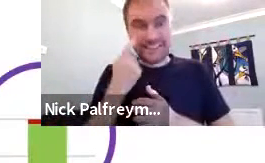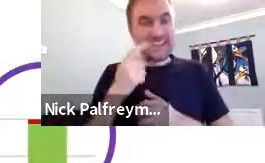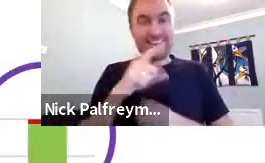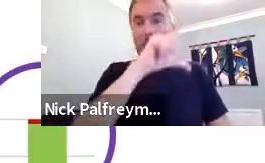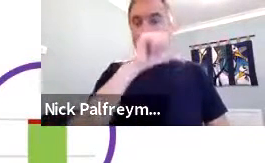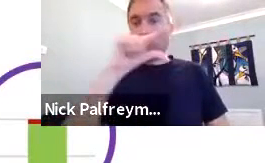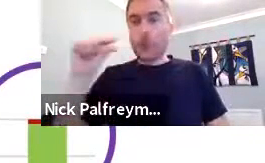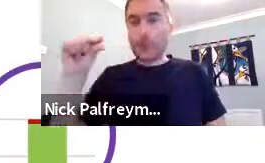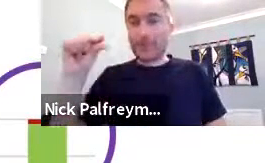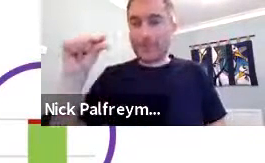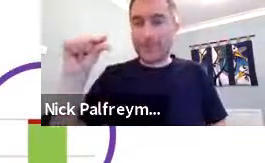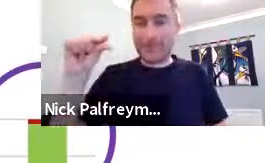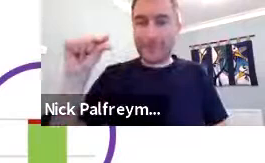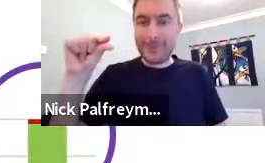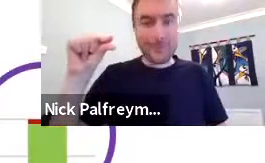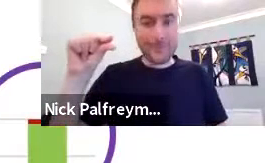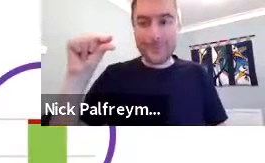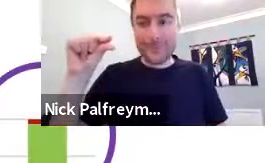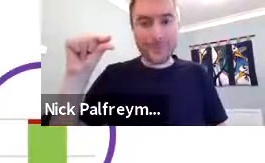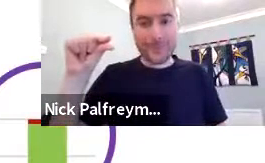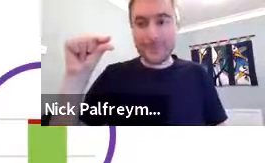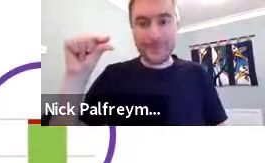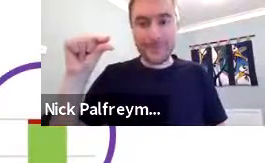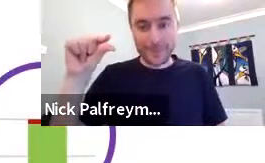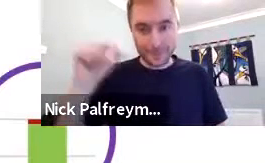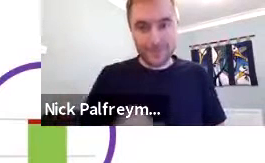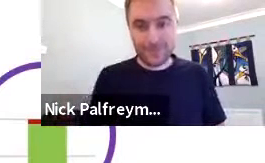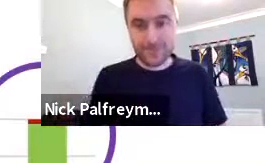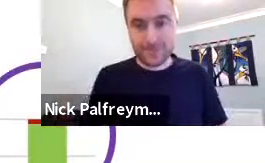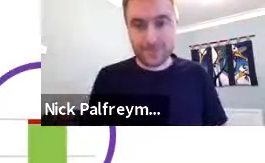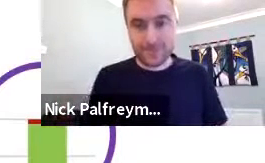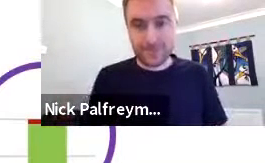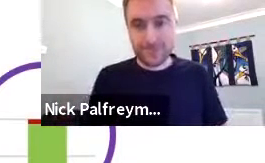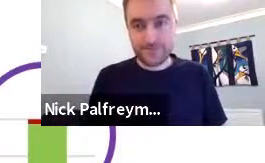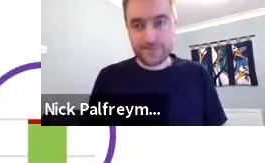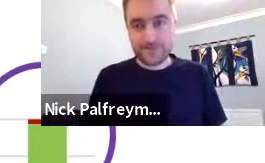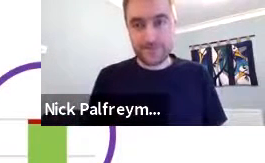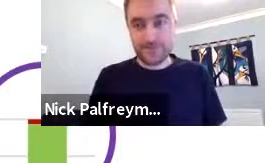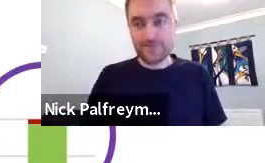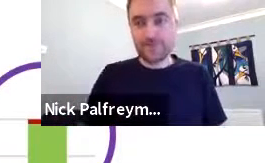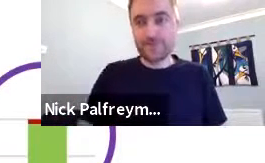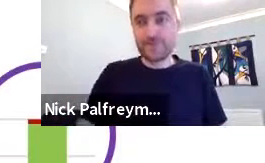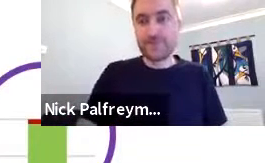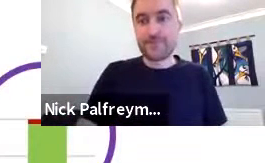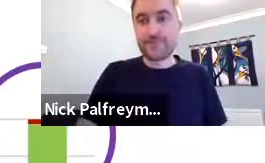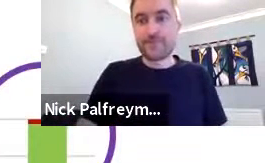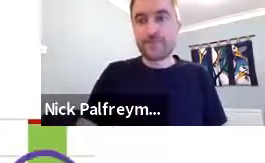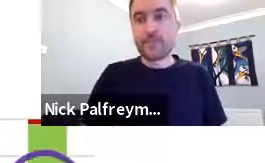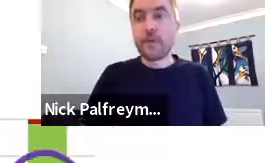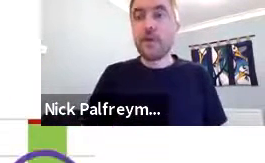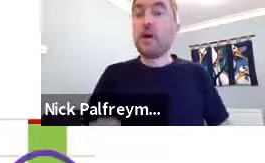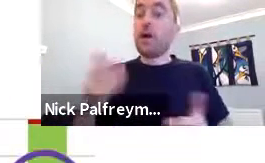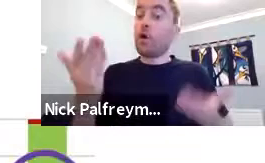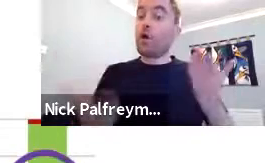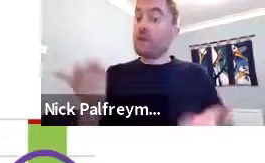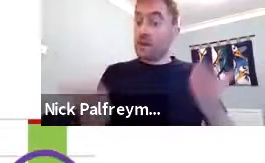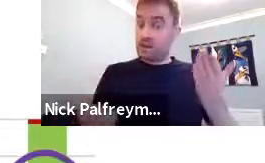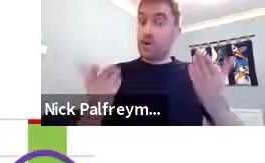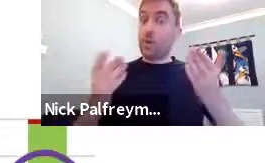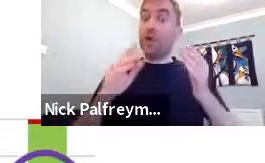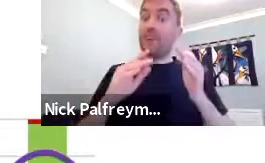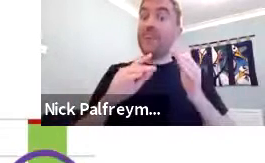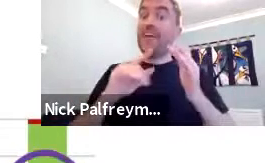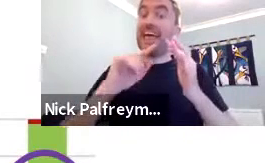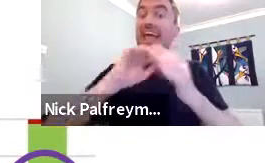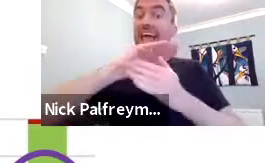of sign language users, you can see there's a negligible amount, very tiny amount of using that particular strategy.